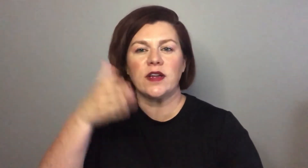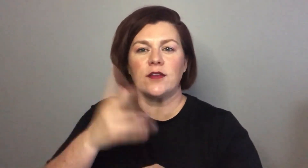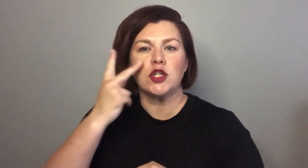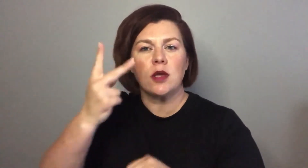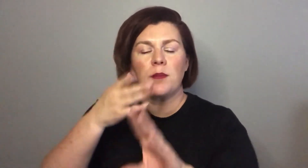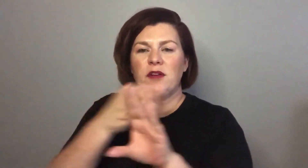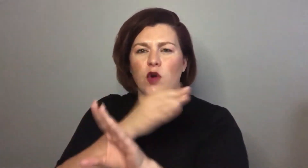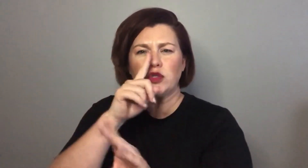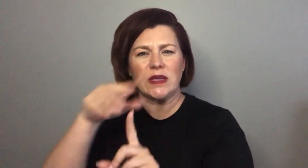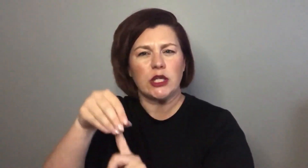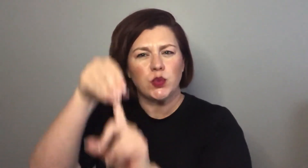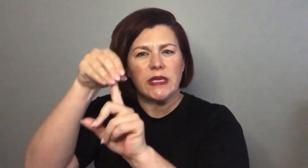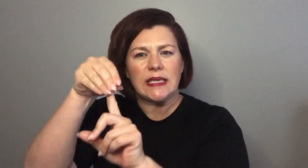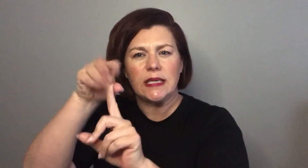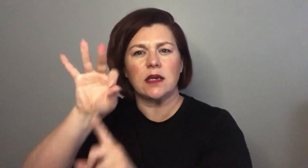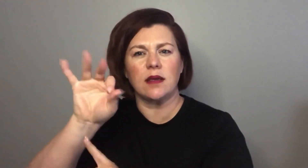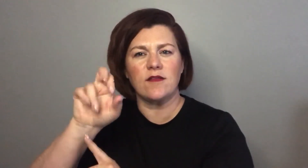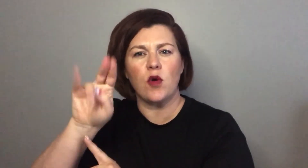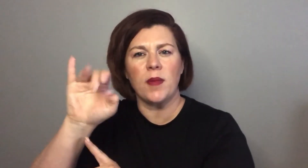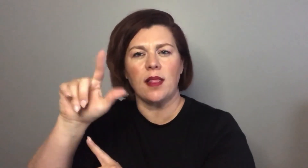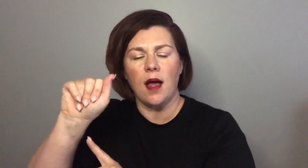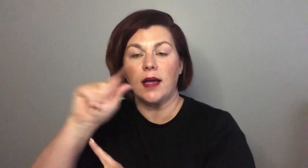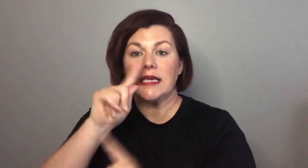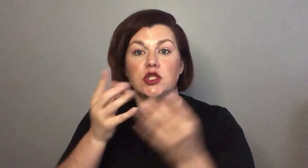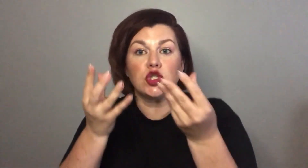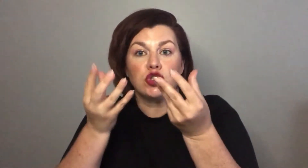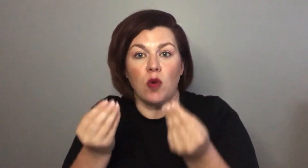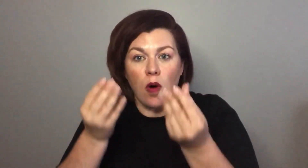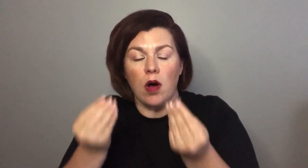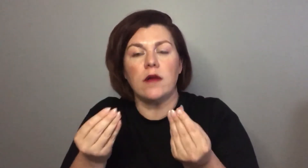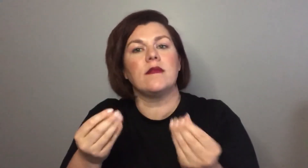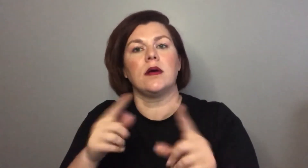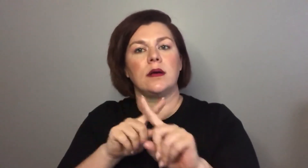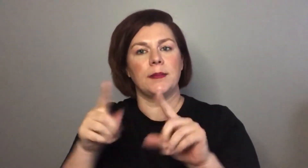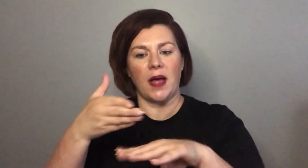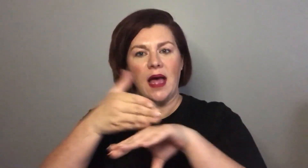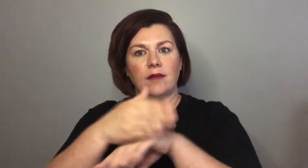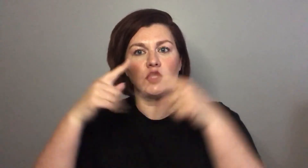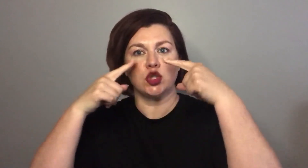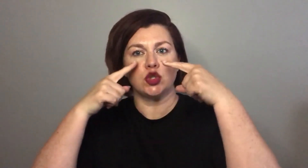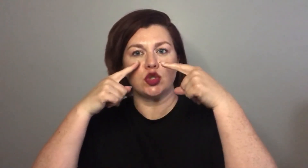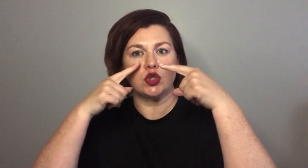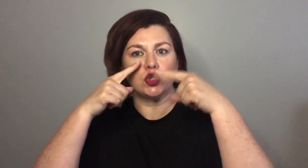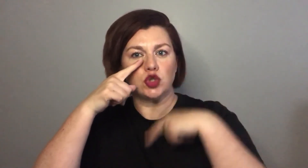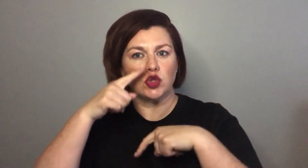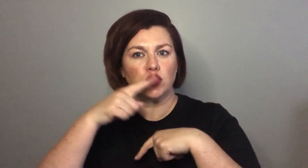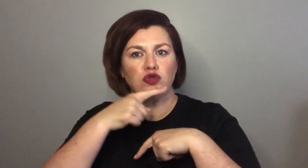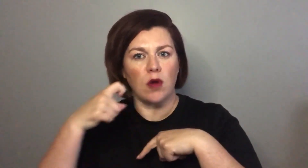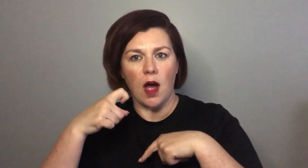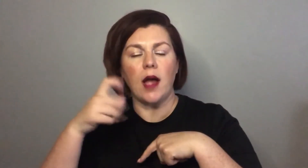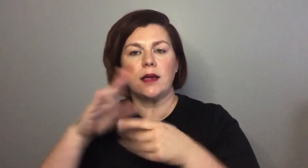if if you've never seen these before it's a really interesting unique formula it's a soft